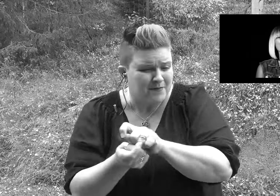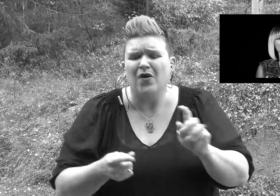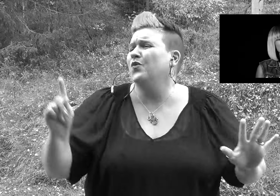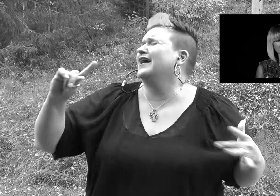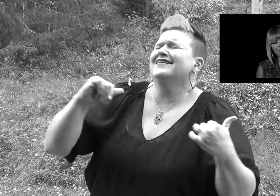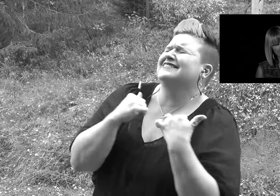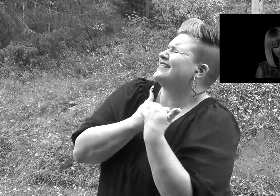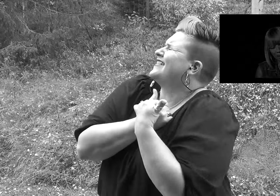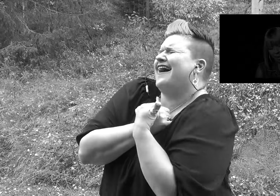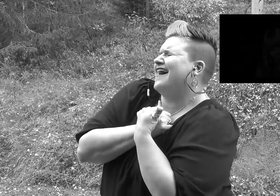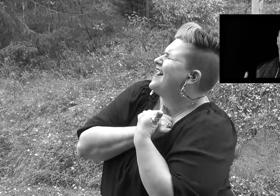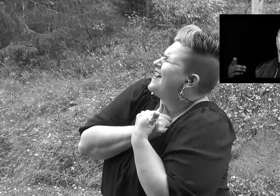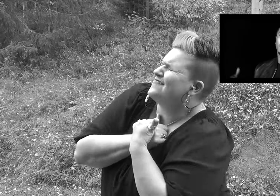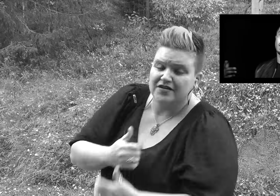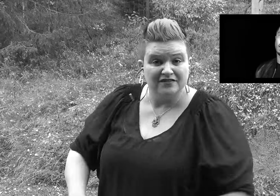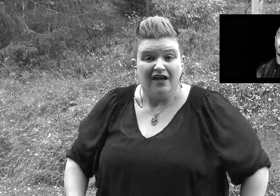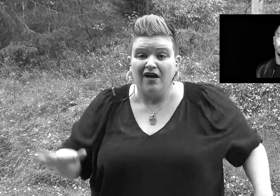love?